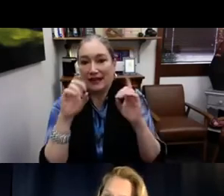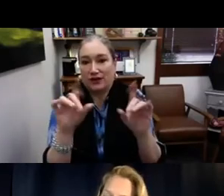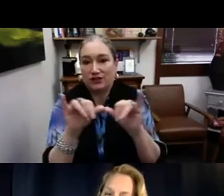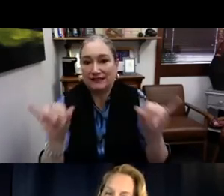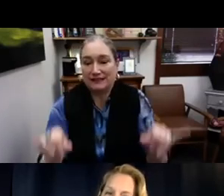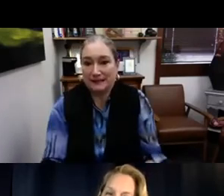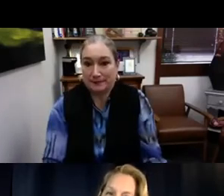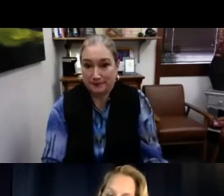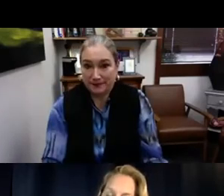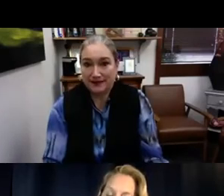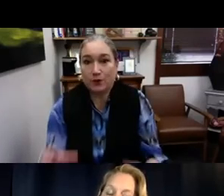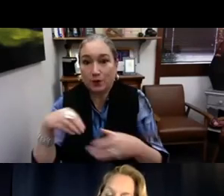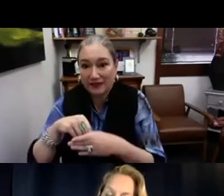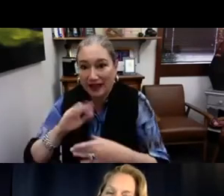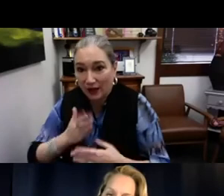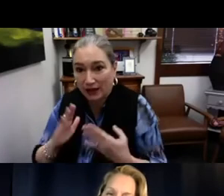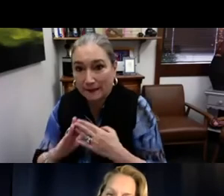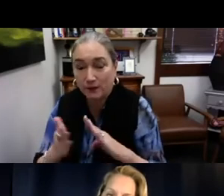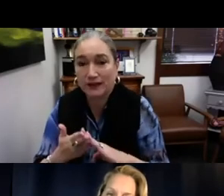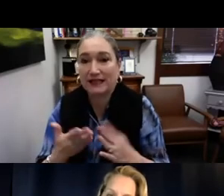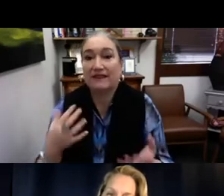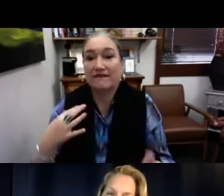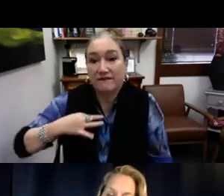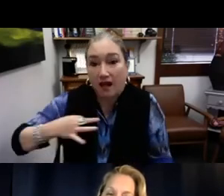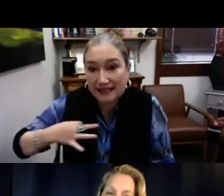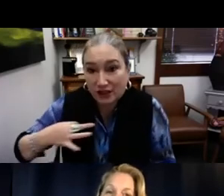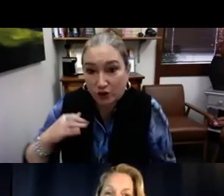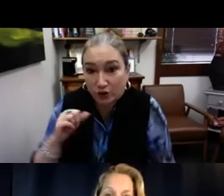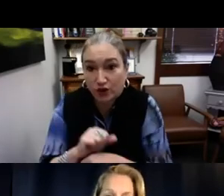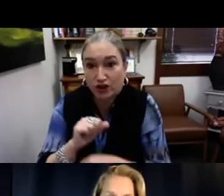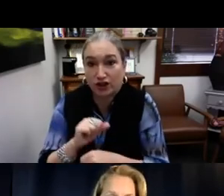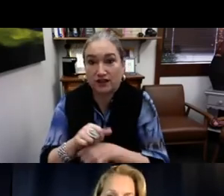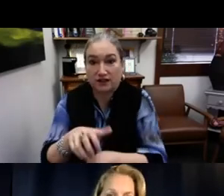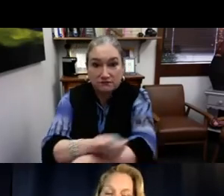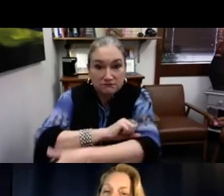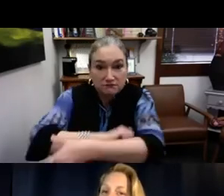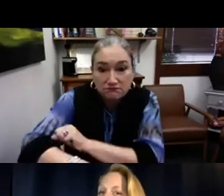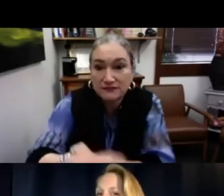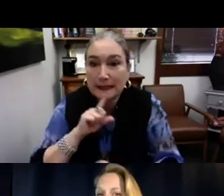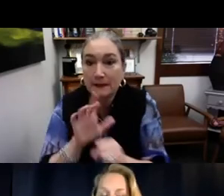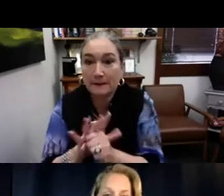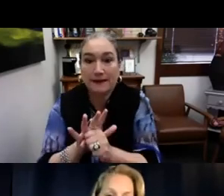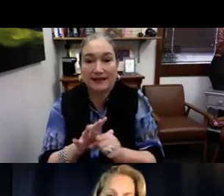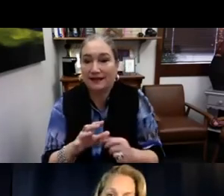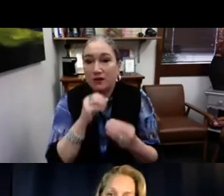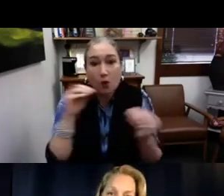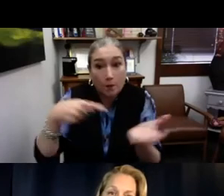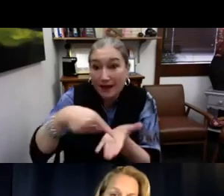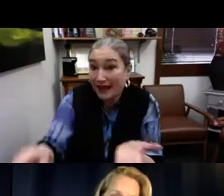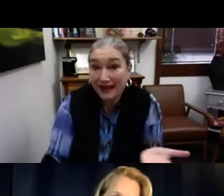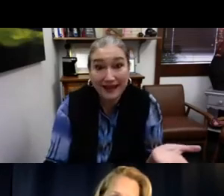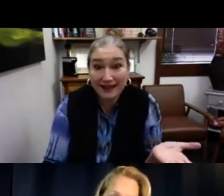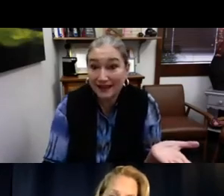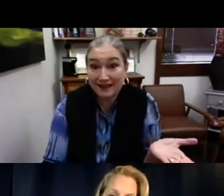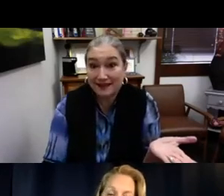And all of that happened outside of the educational system, within the community, from people who volunteered, who